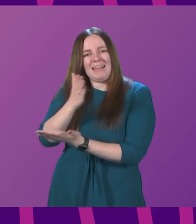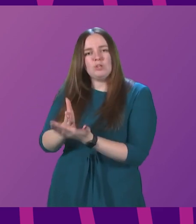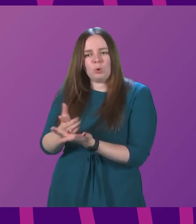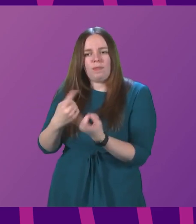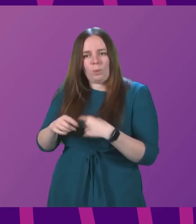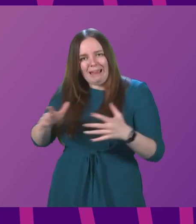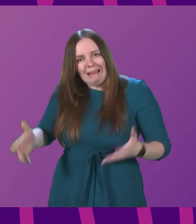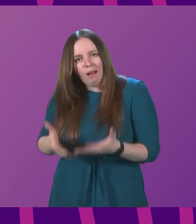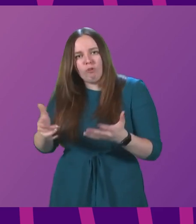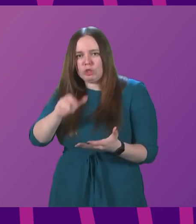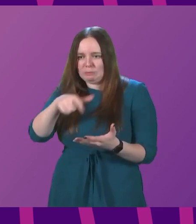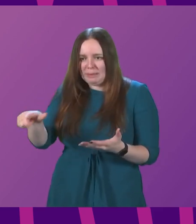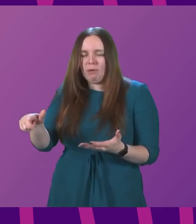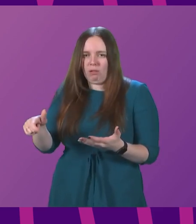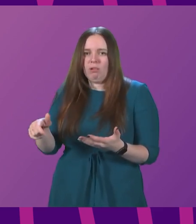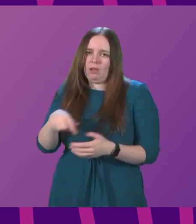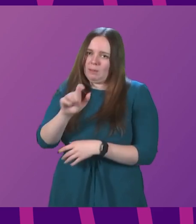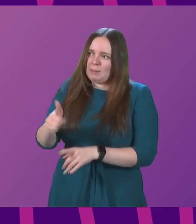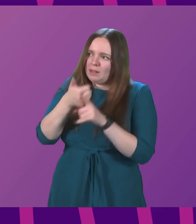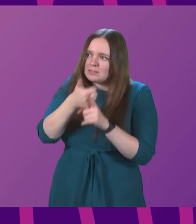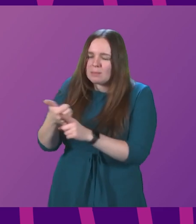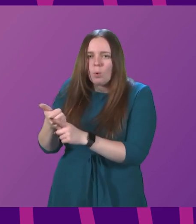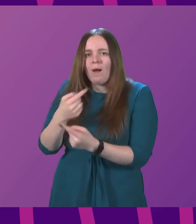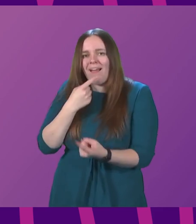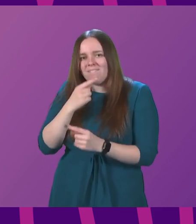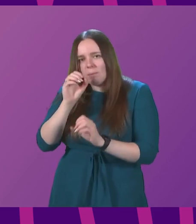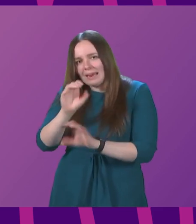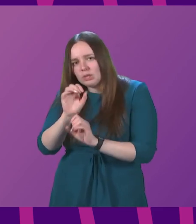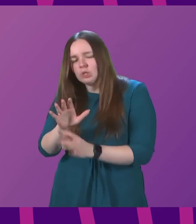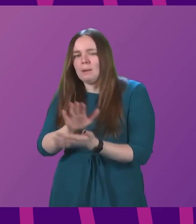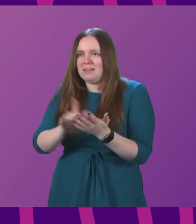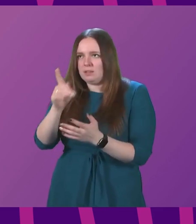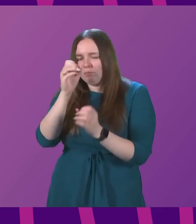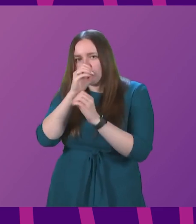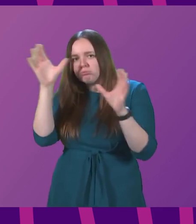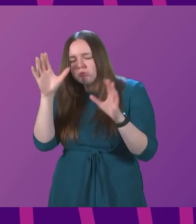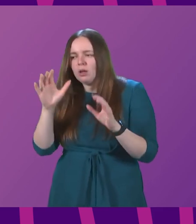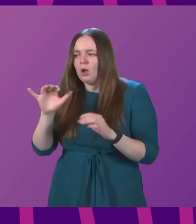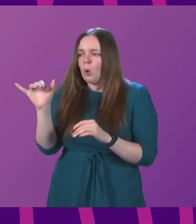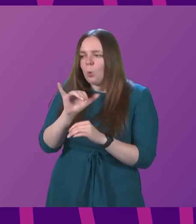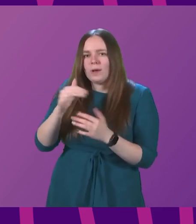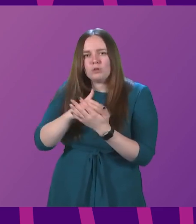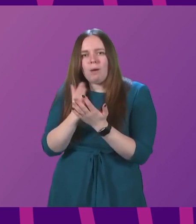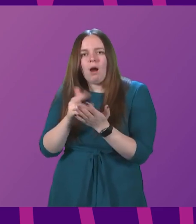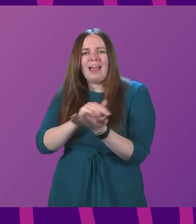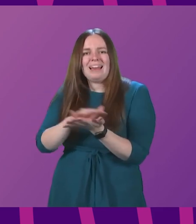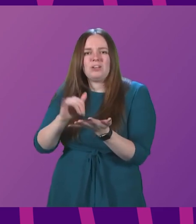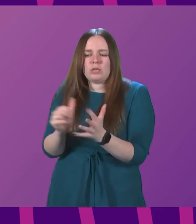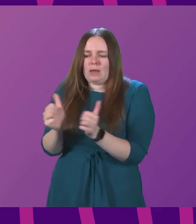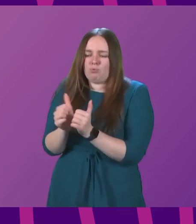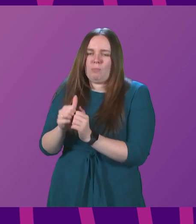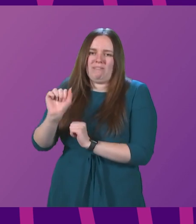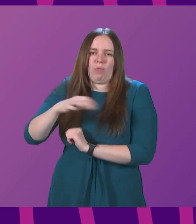we encourage people and give people the support and the information that allows them to know which part of the NHS is most appropriate for their particular